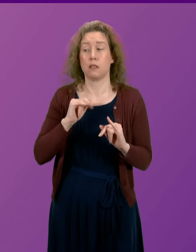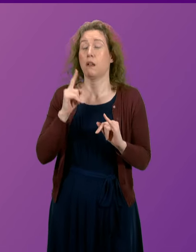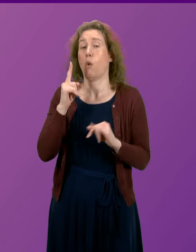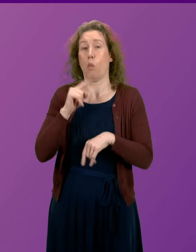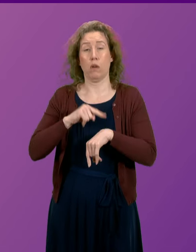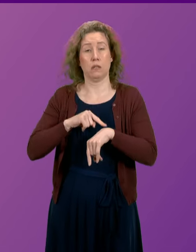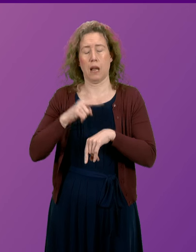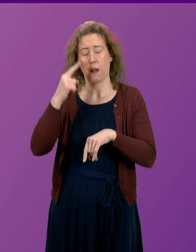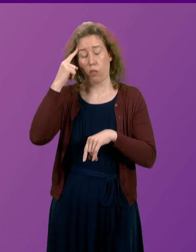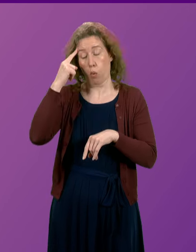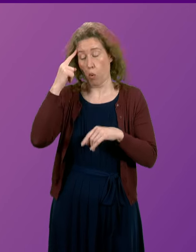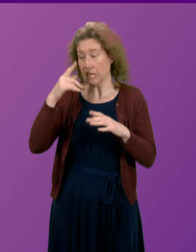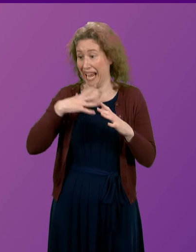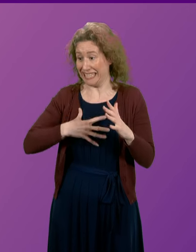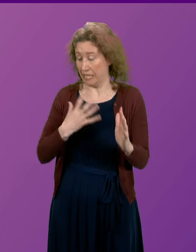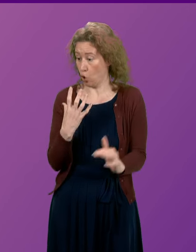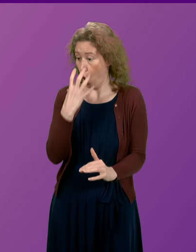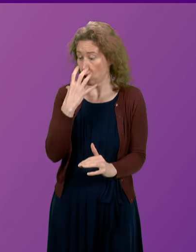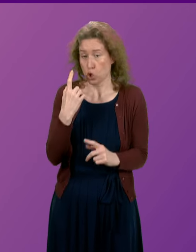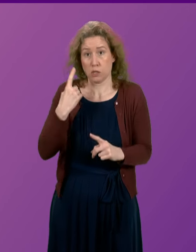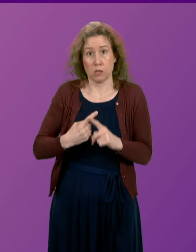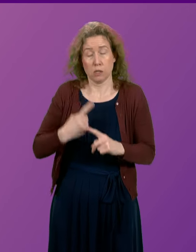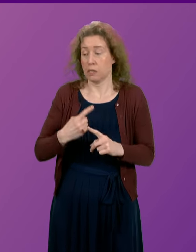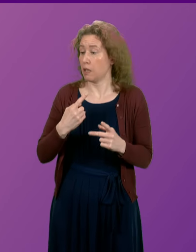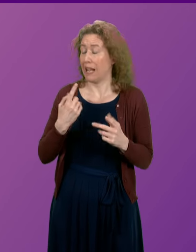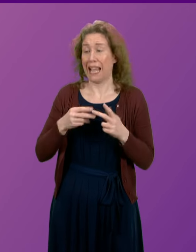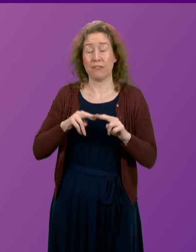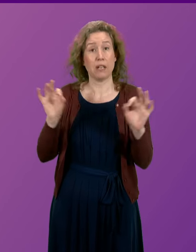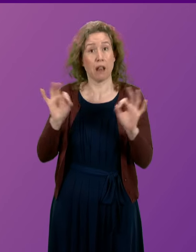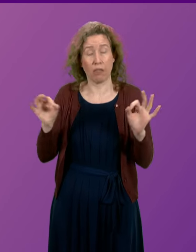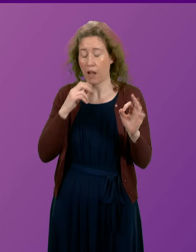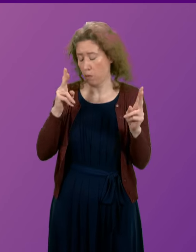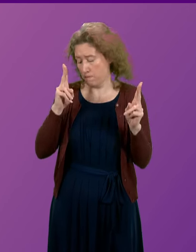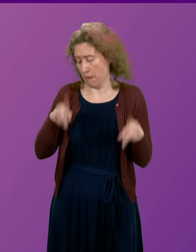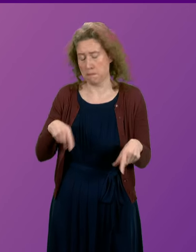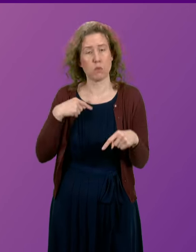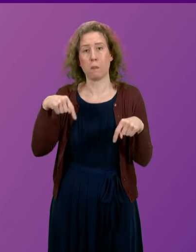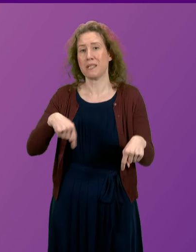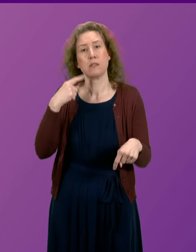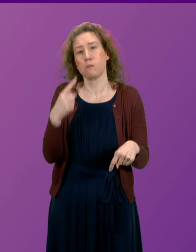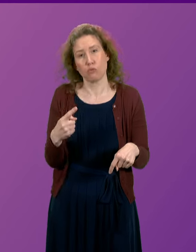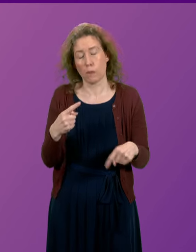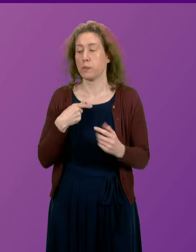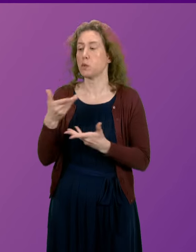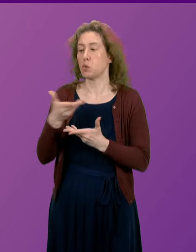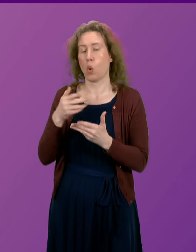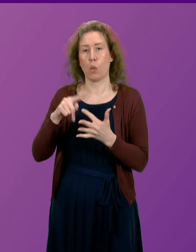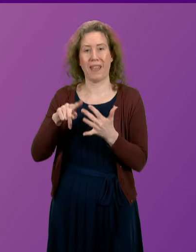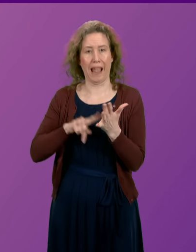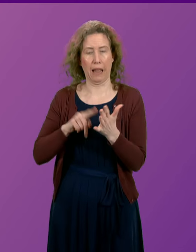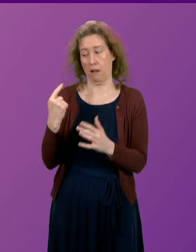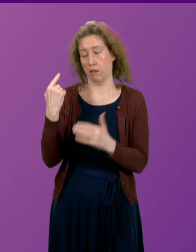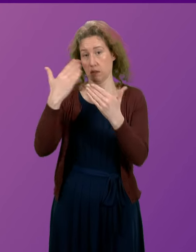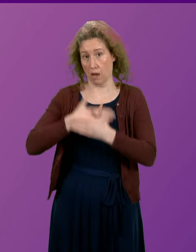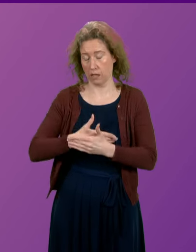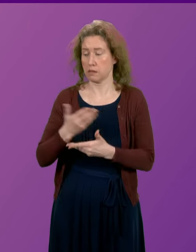point, I thought, if I don't get oxygen, I will not be here tomorrow. We spoke with Ailey last night,